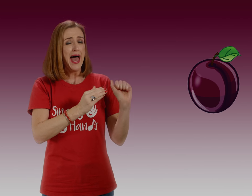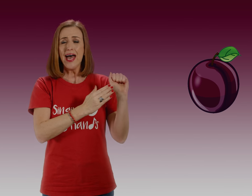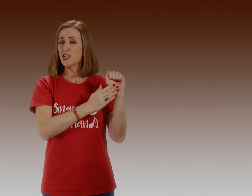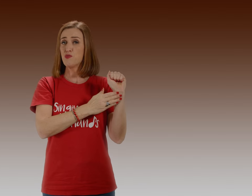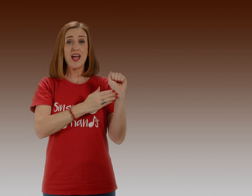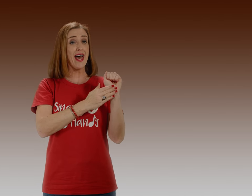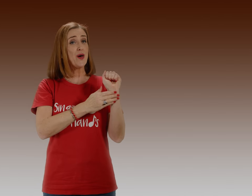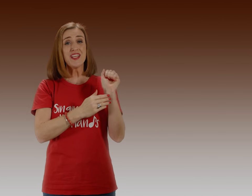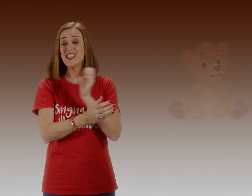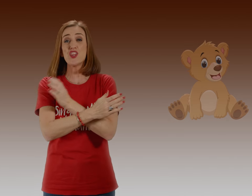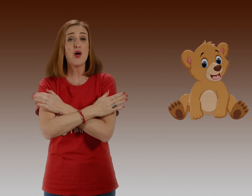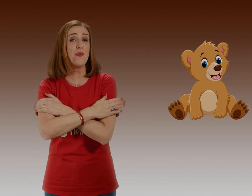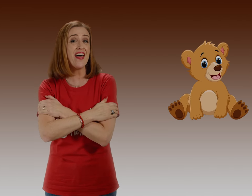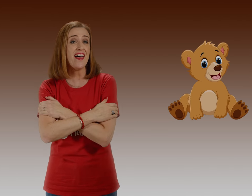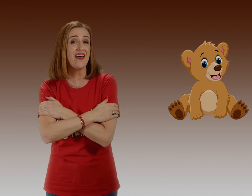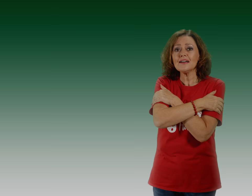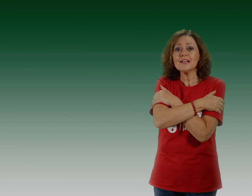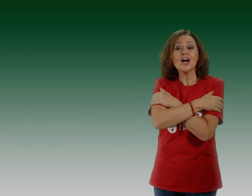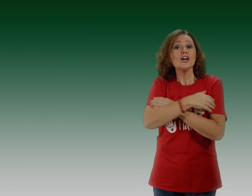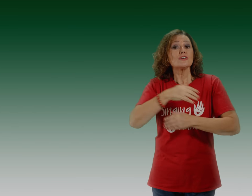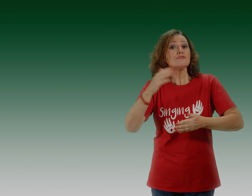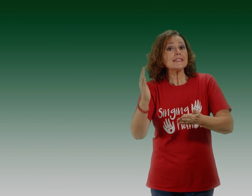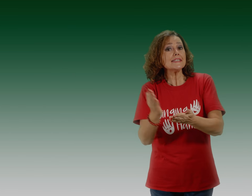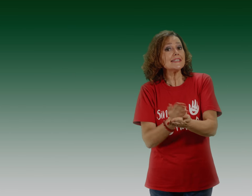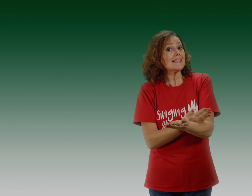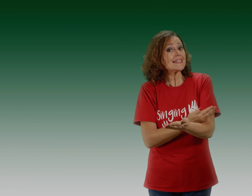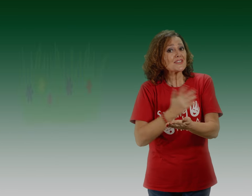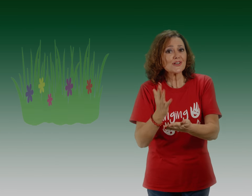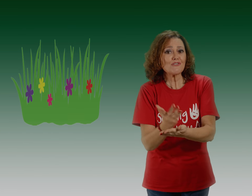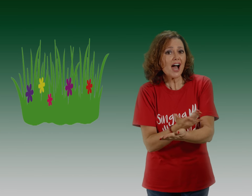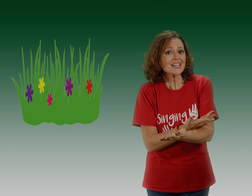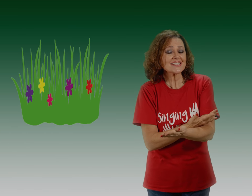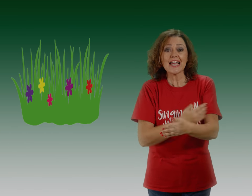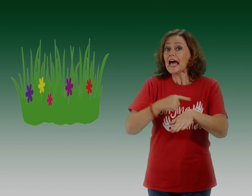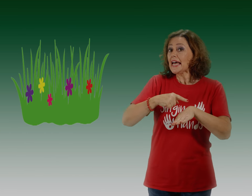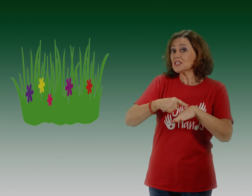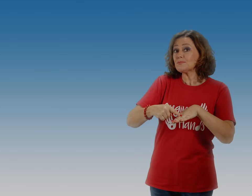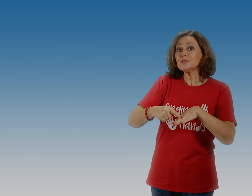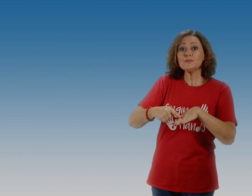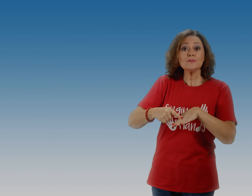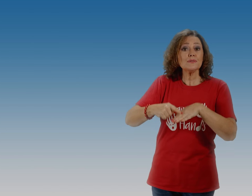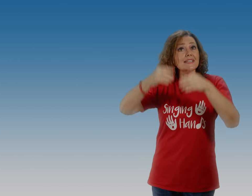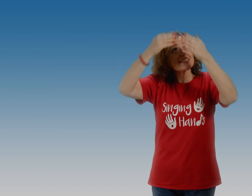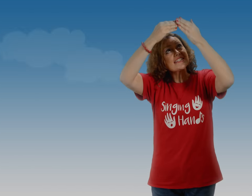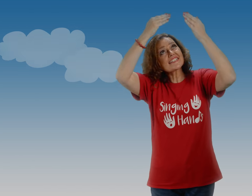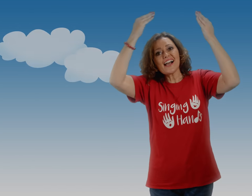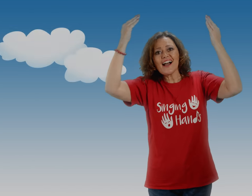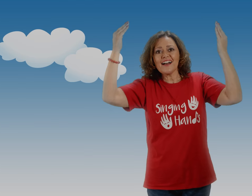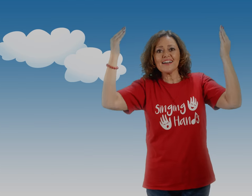and brown is the bear. Green is the grass, and blue is the sky.